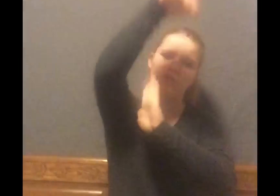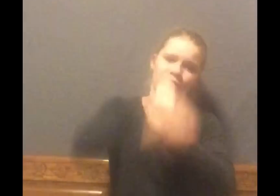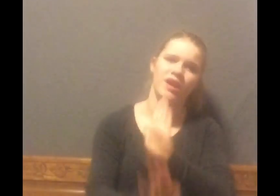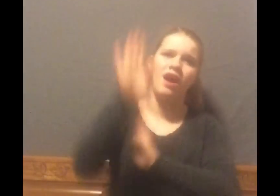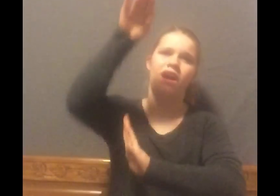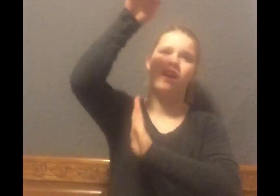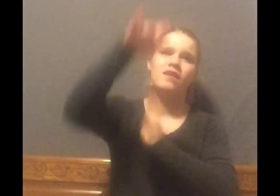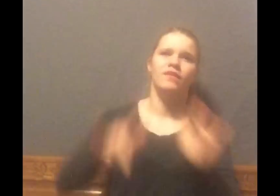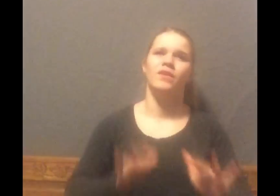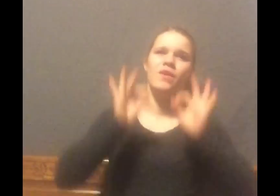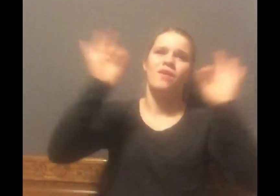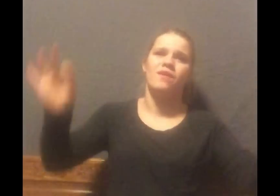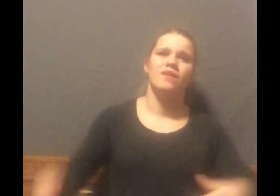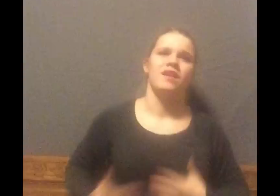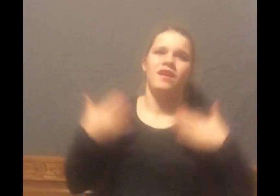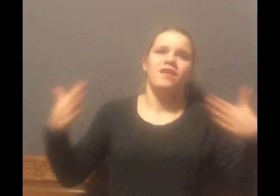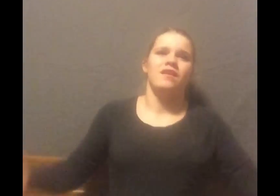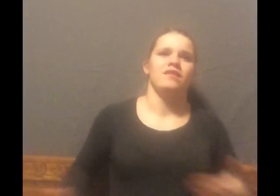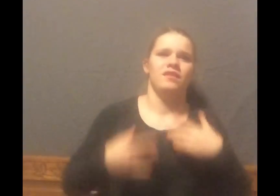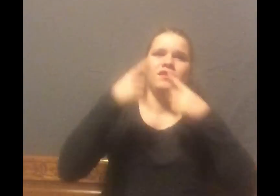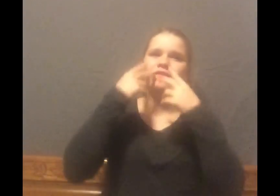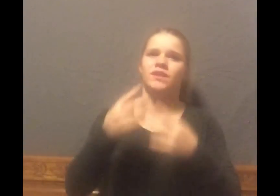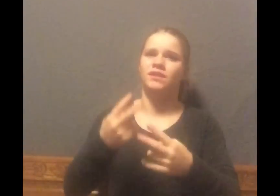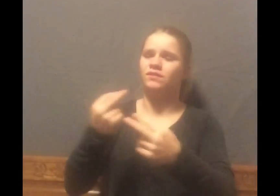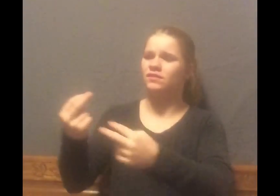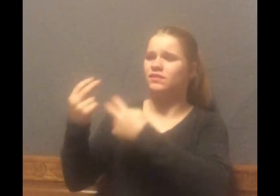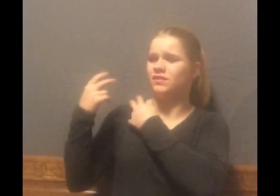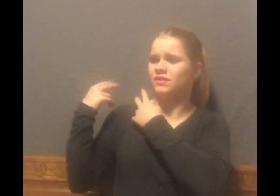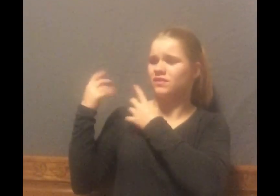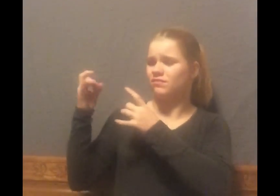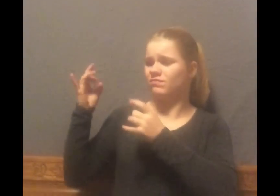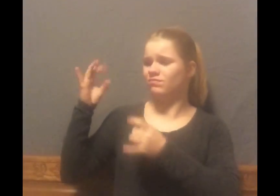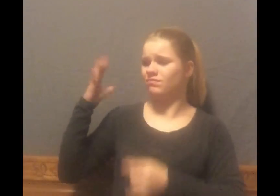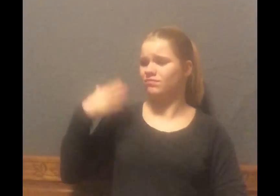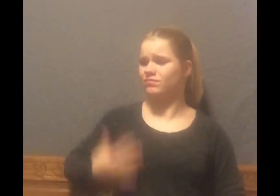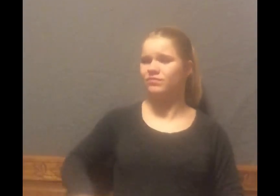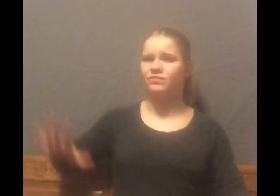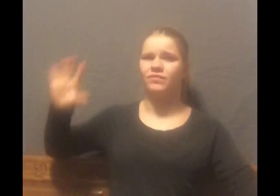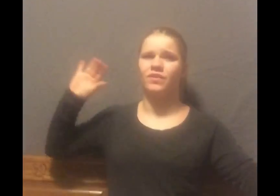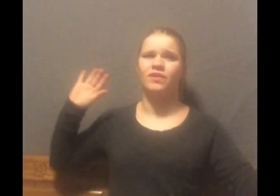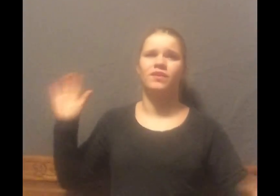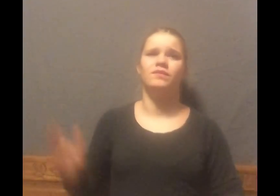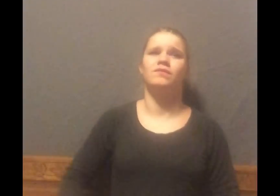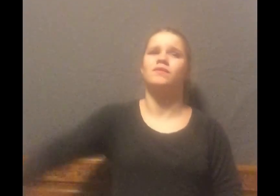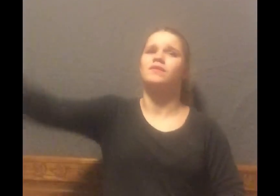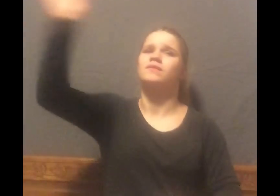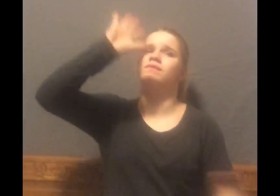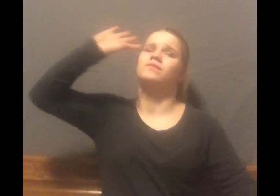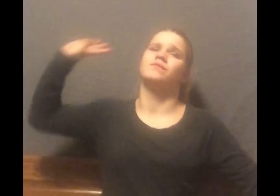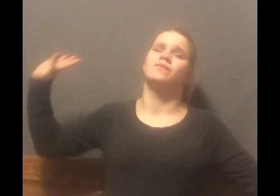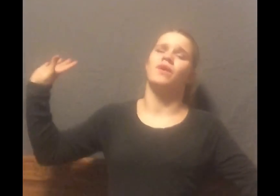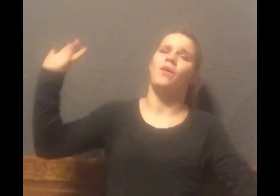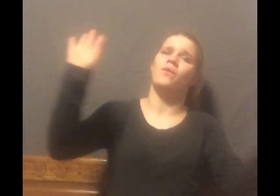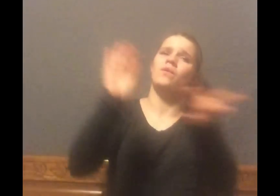who more constant than the stars up in the sky And this are,